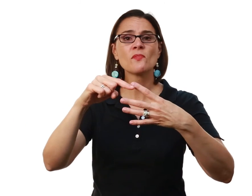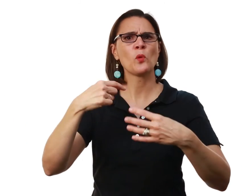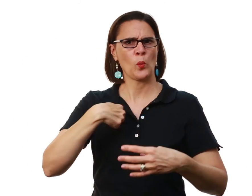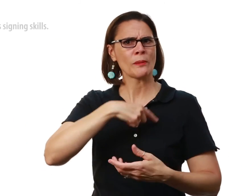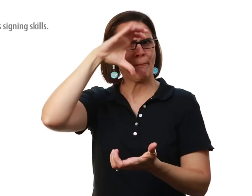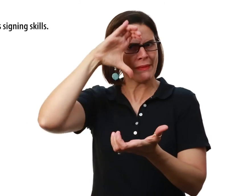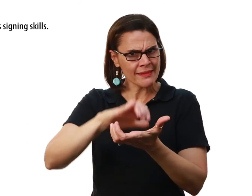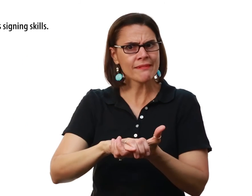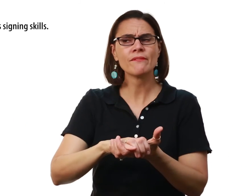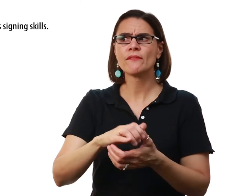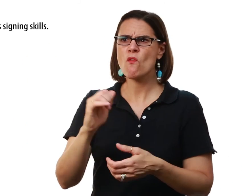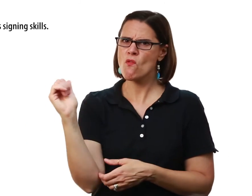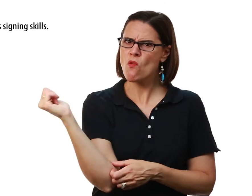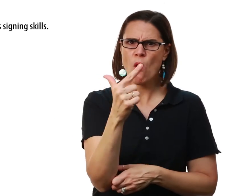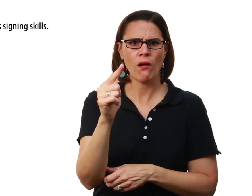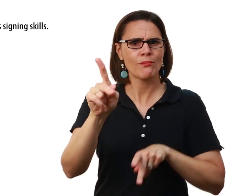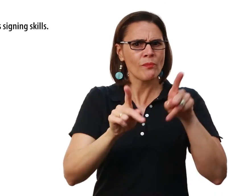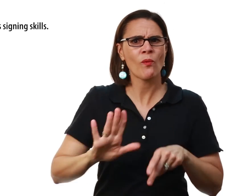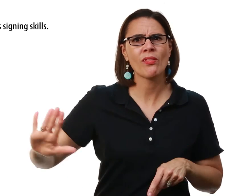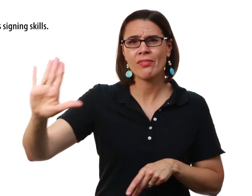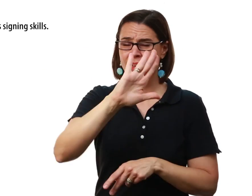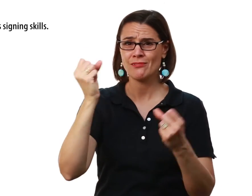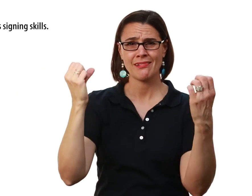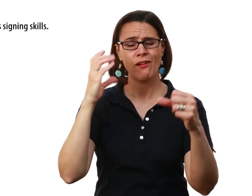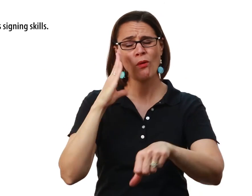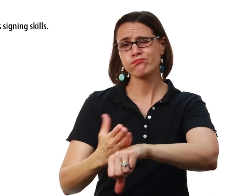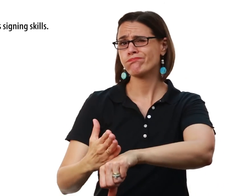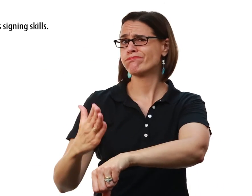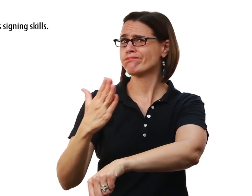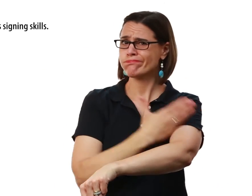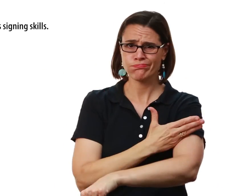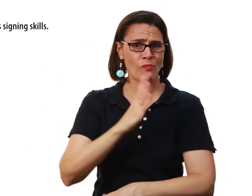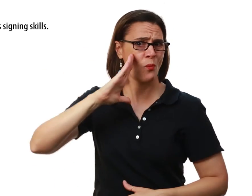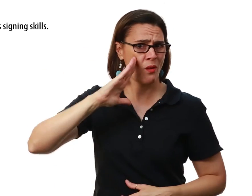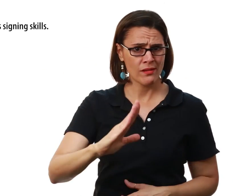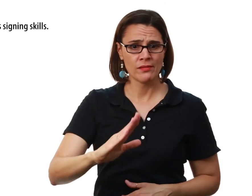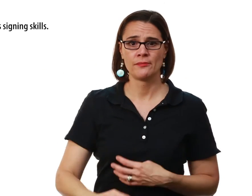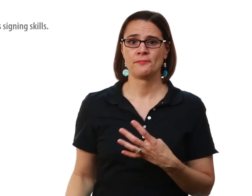We believe that this approach is going to support all people In improving their sign language skills